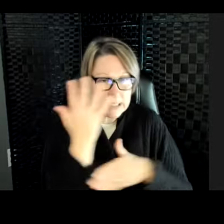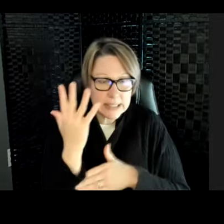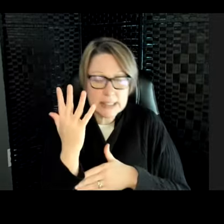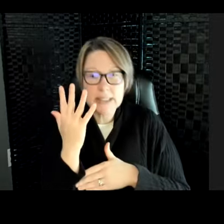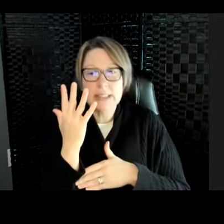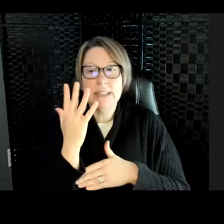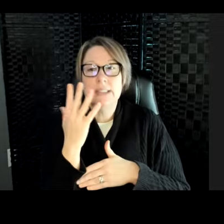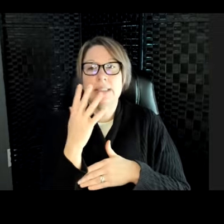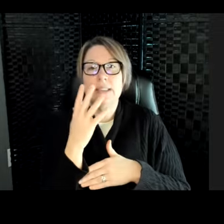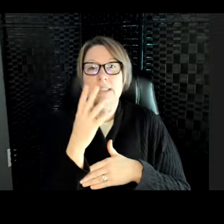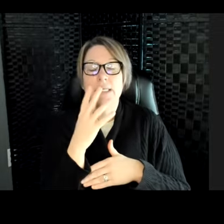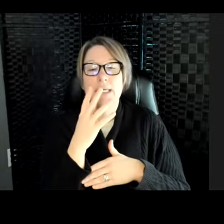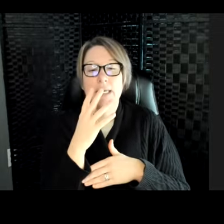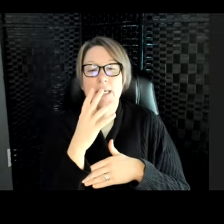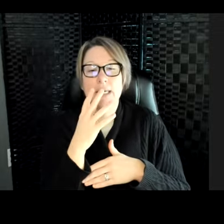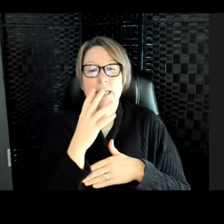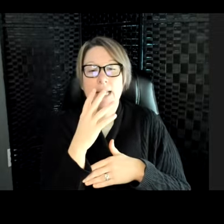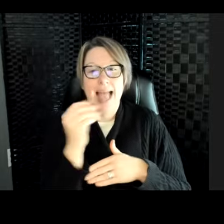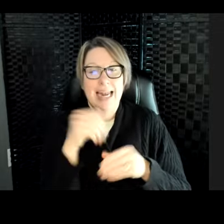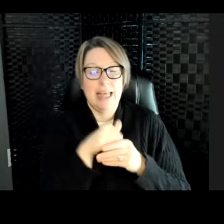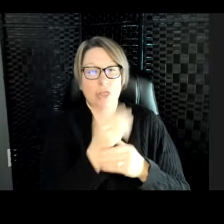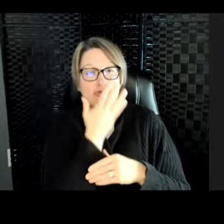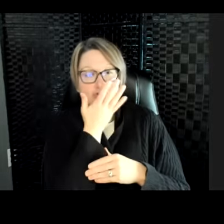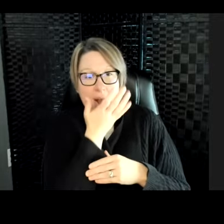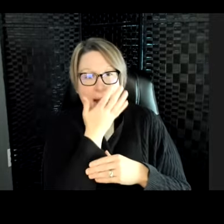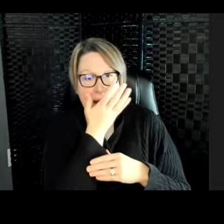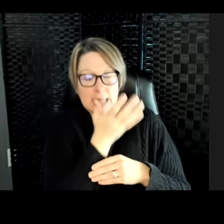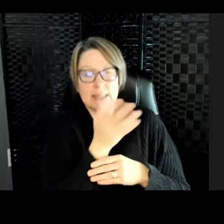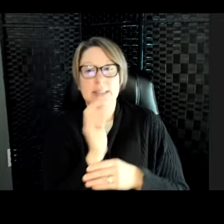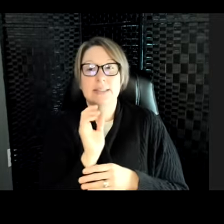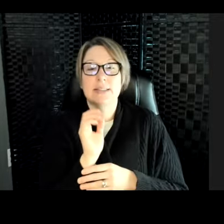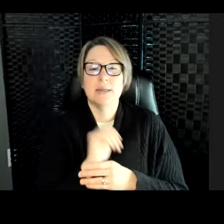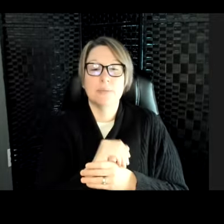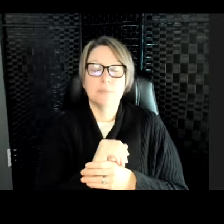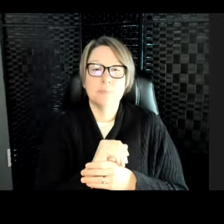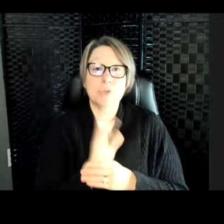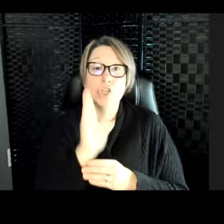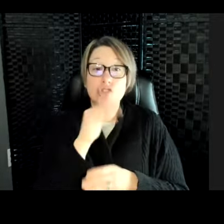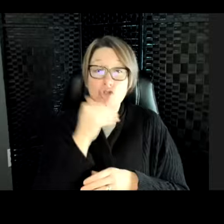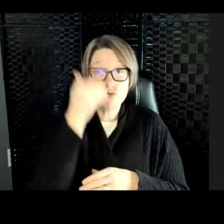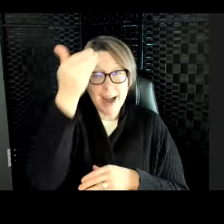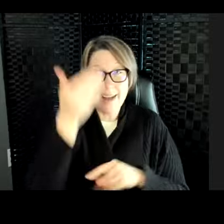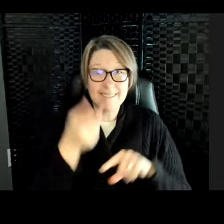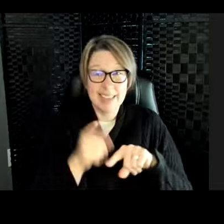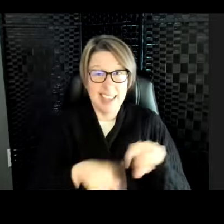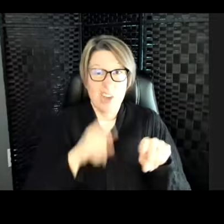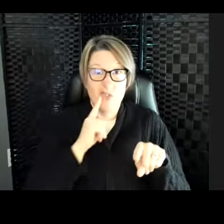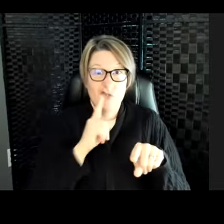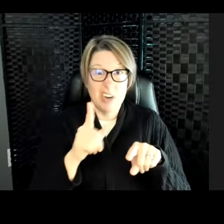against the grass. So a giraffe can't really hide in grass if you're